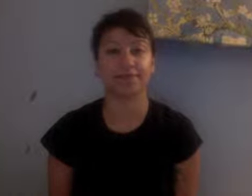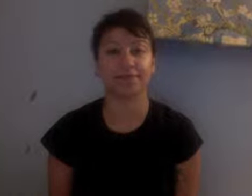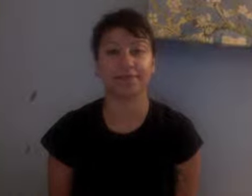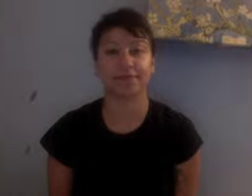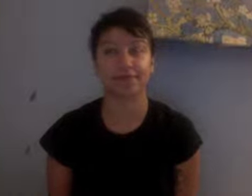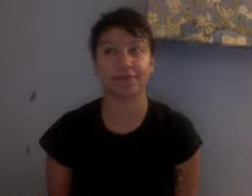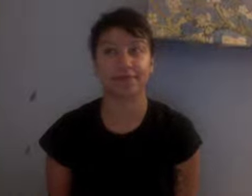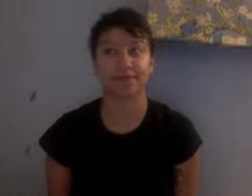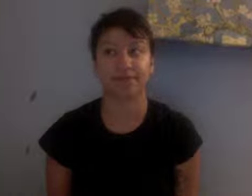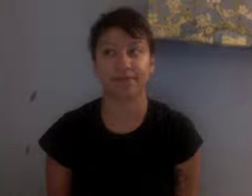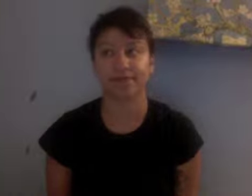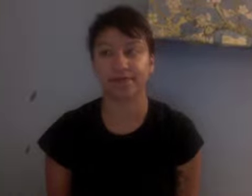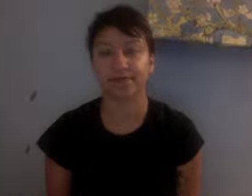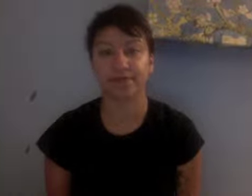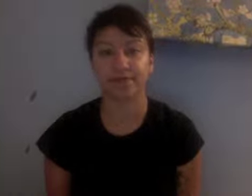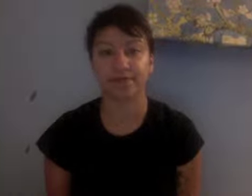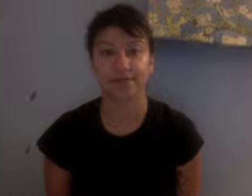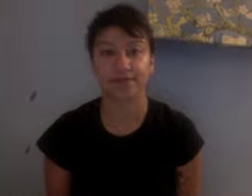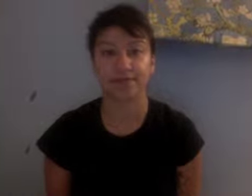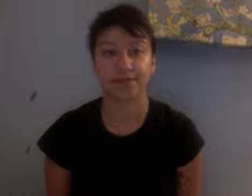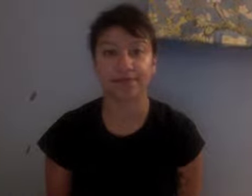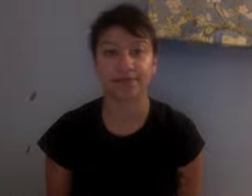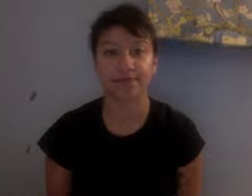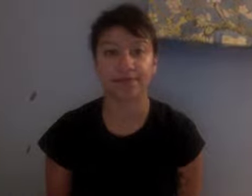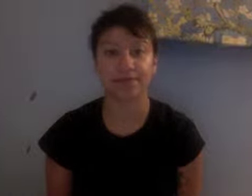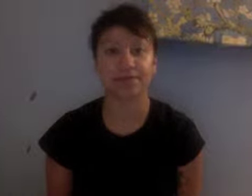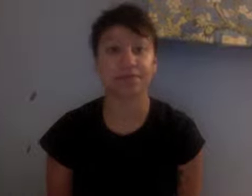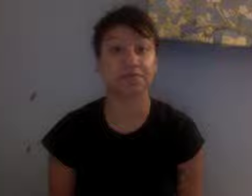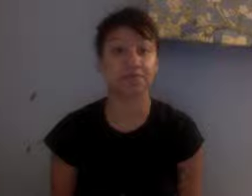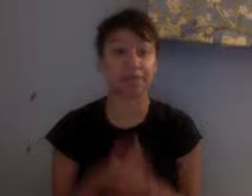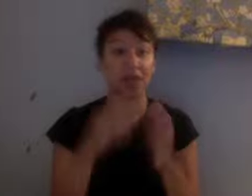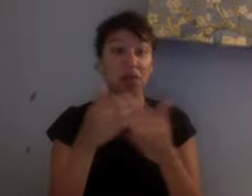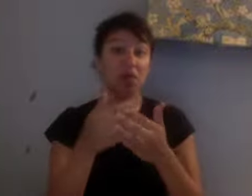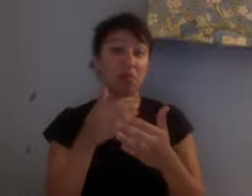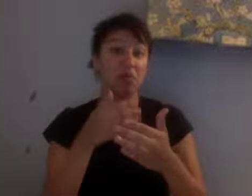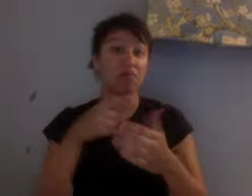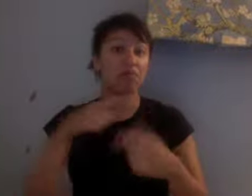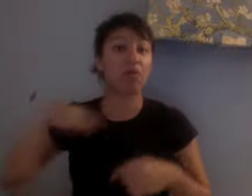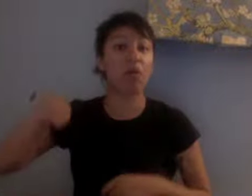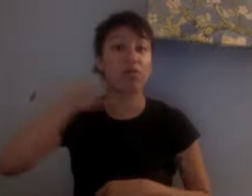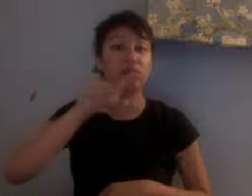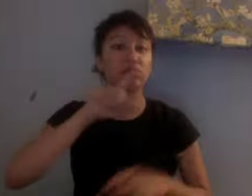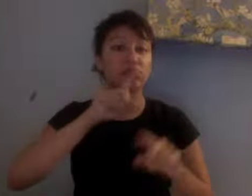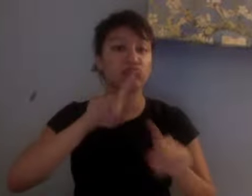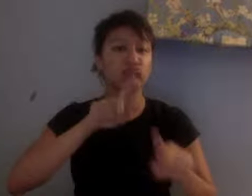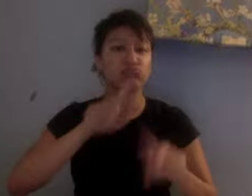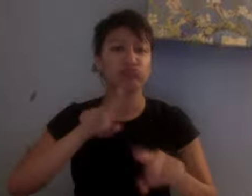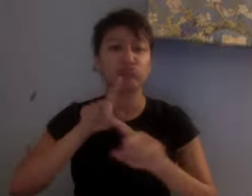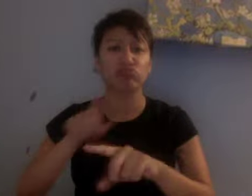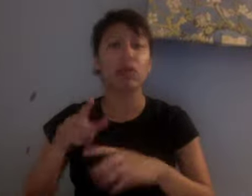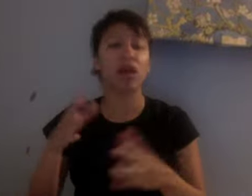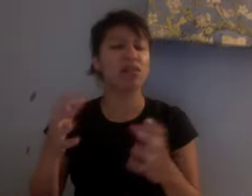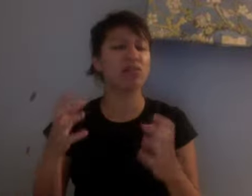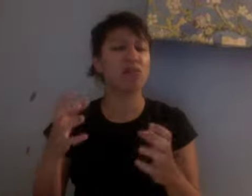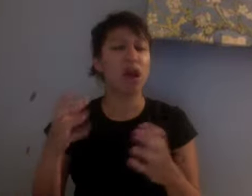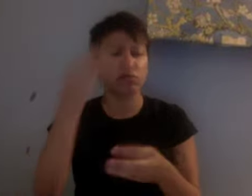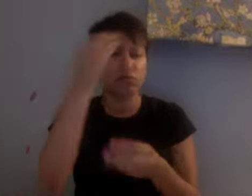I have a couple more things that I want to share with you before we get into your stress responses so please have your notebook handy and wanted to do a couple more ideas.